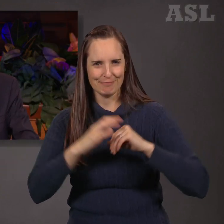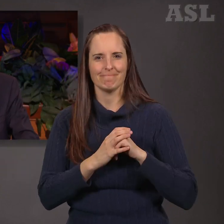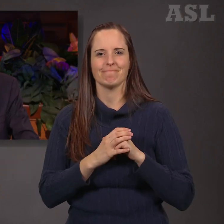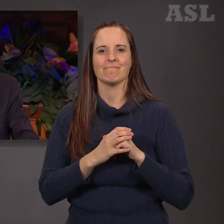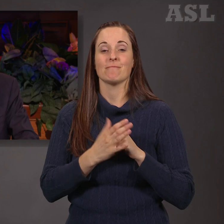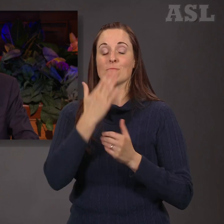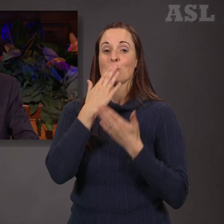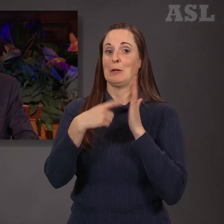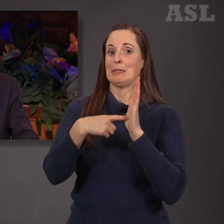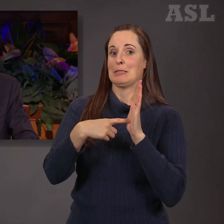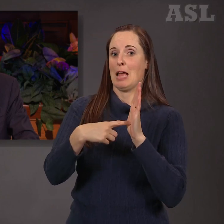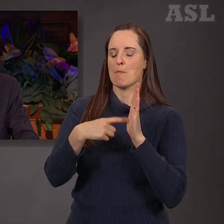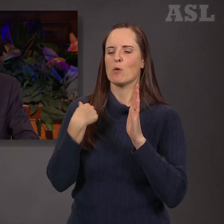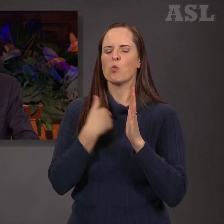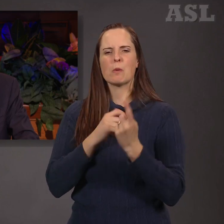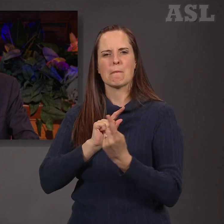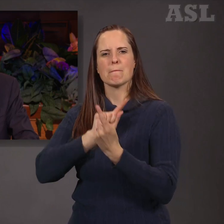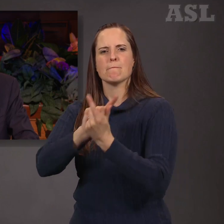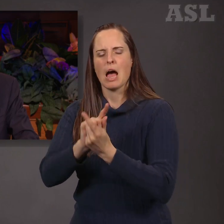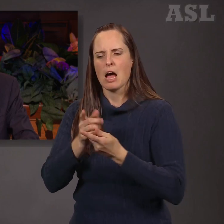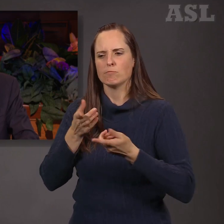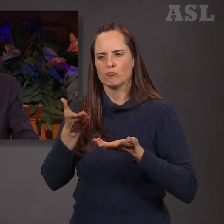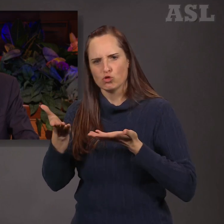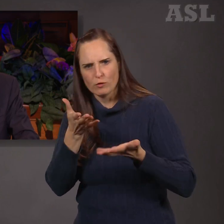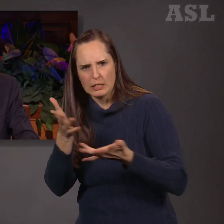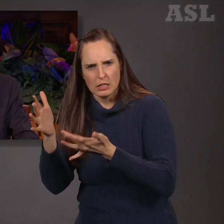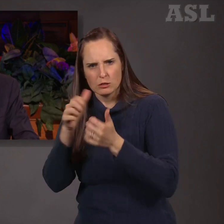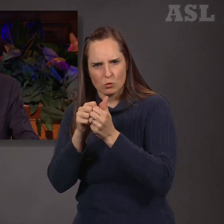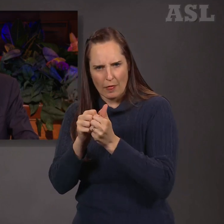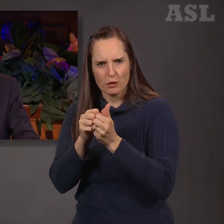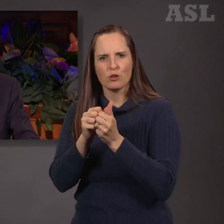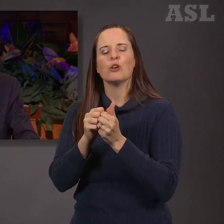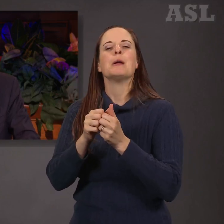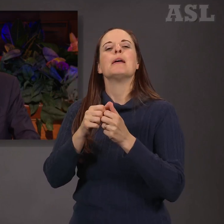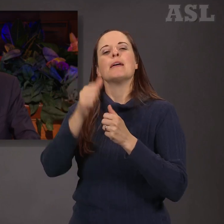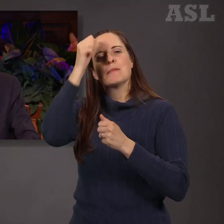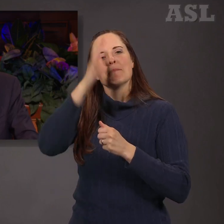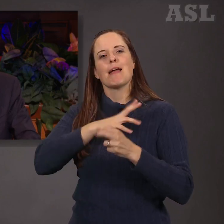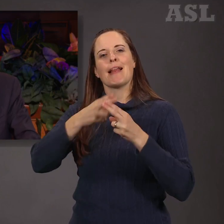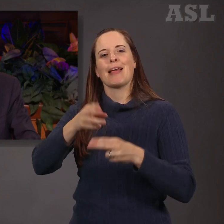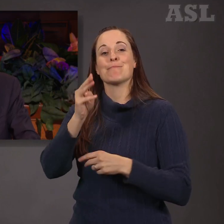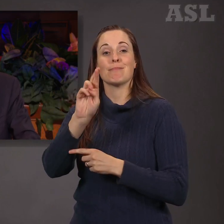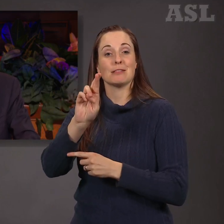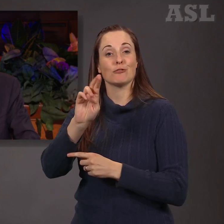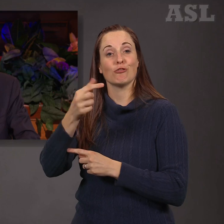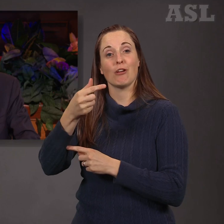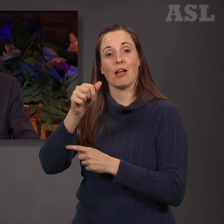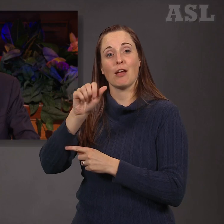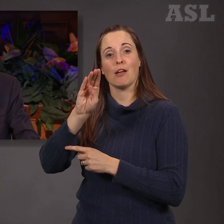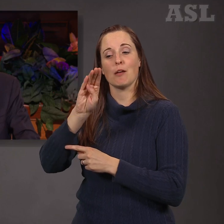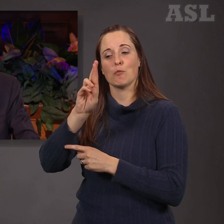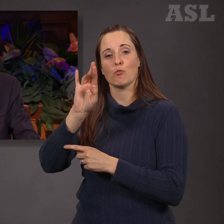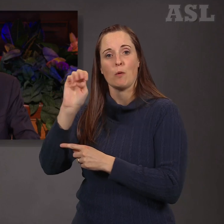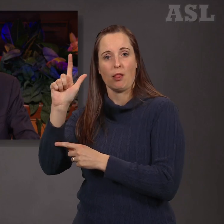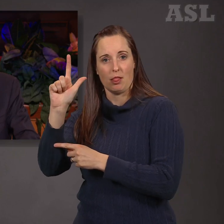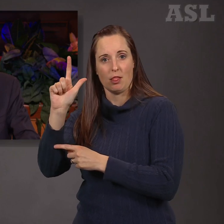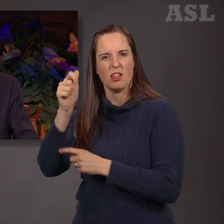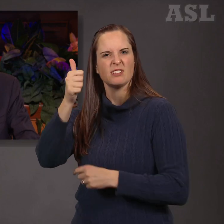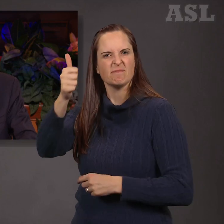through our humanitarian efforts, is the activity of a man known as Mr. Gabriel, who has been a refugee